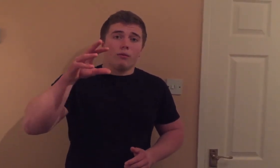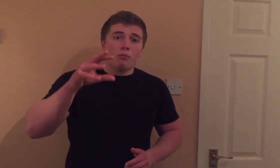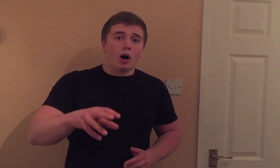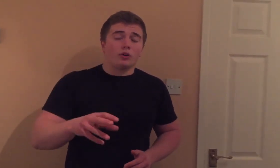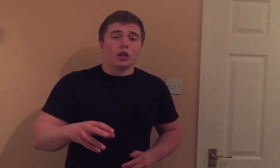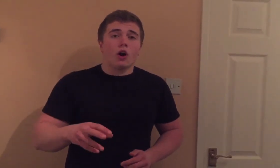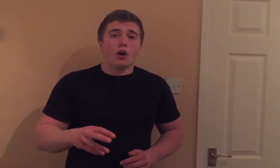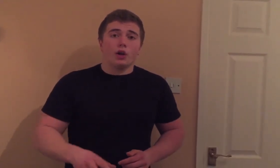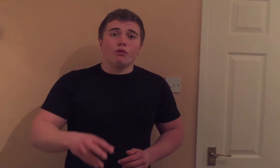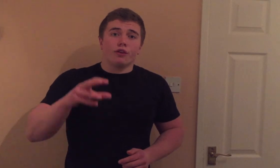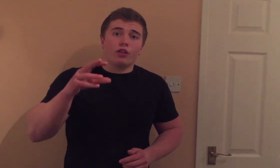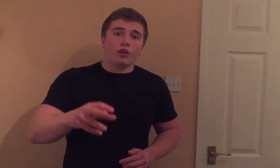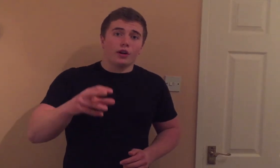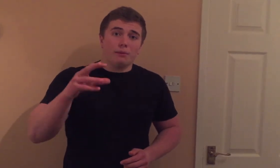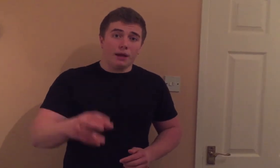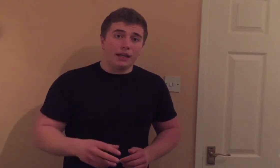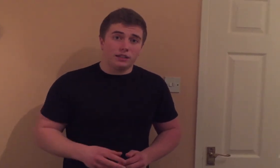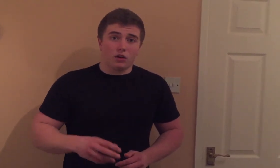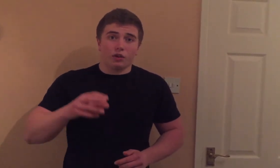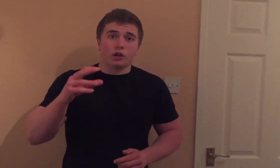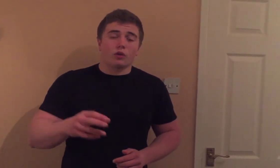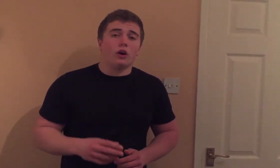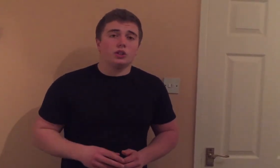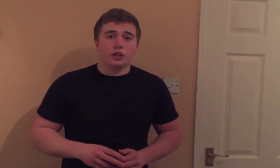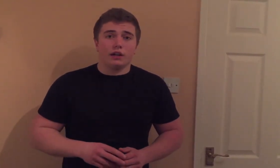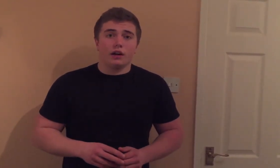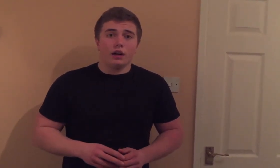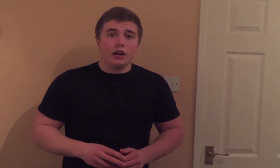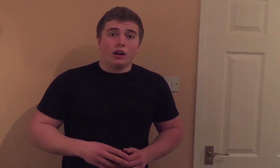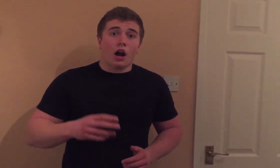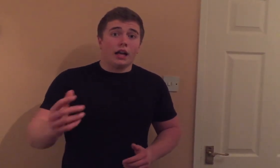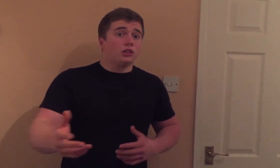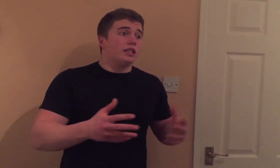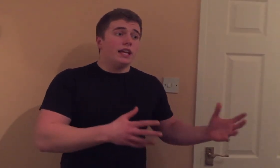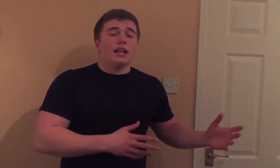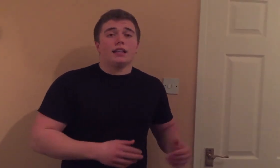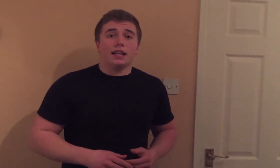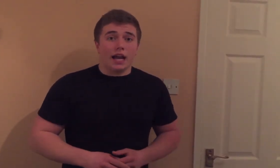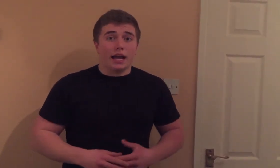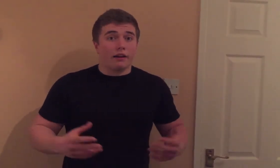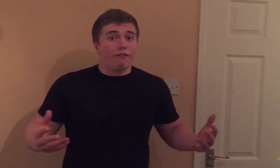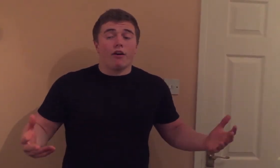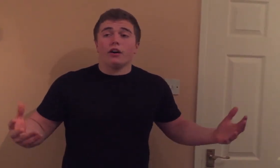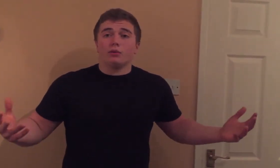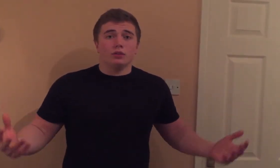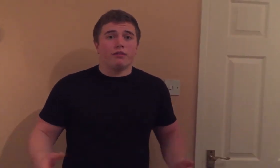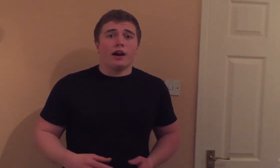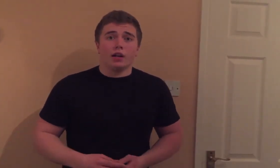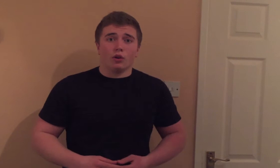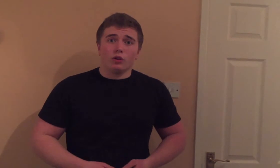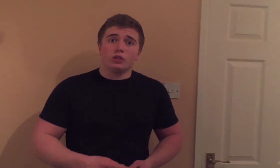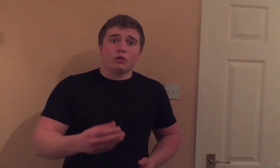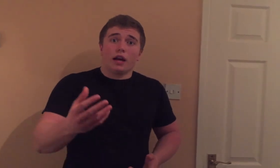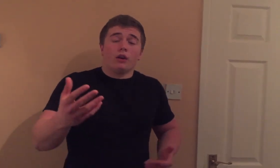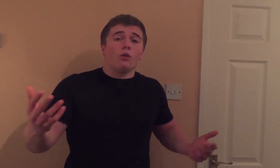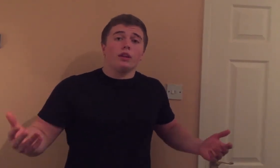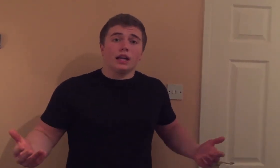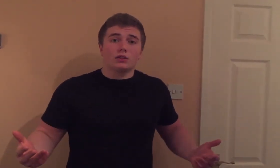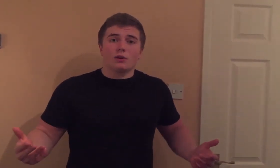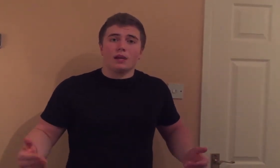moderate cardio for 30 minutes on the cross trainer. Now, I just did that today, and I found it was very good. So I know that that's going to be